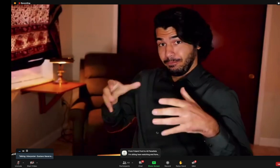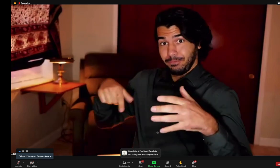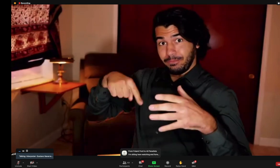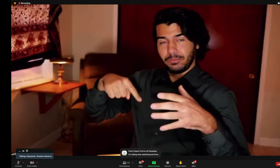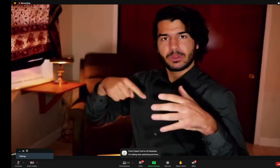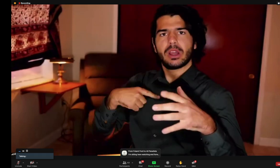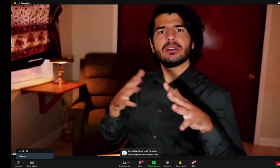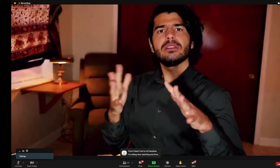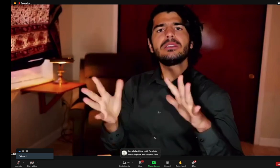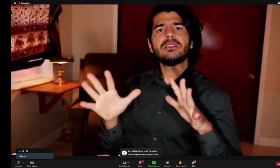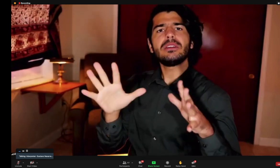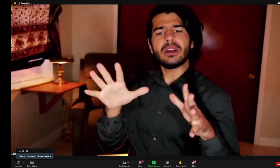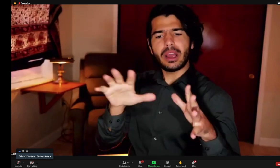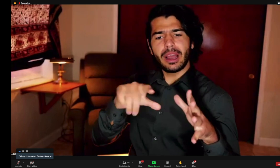Our ASO Connect office.